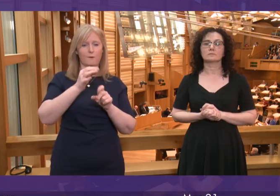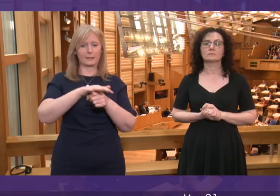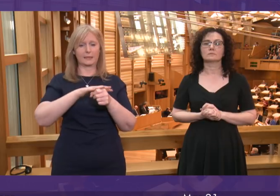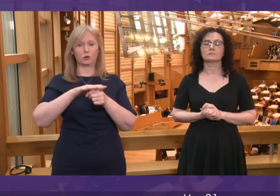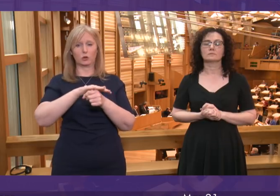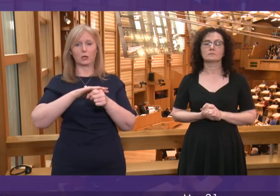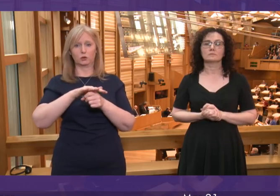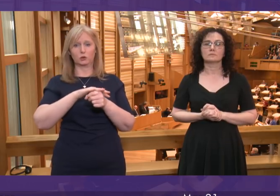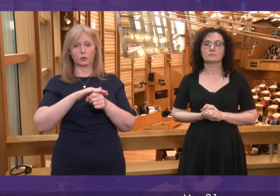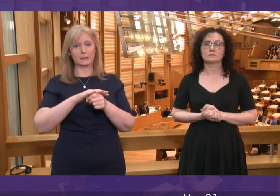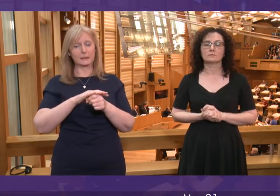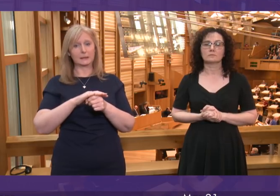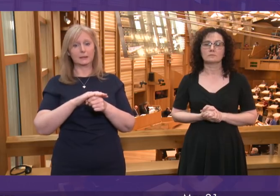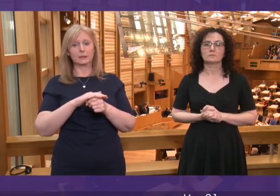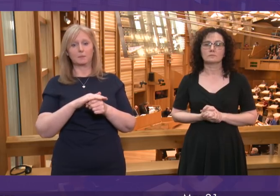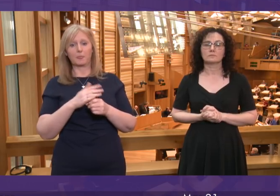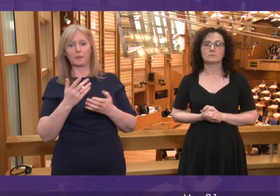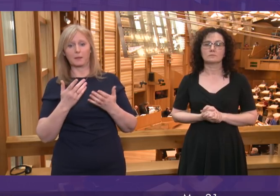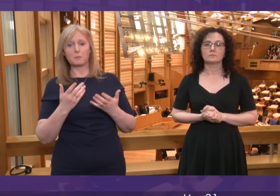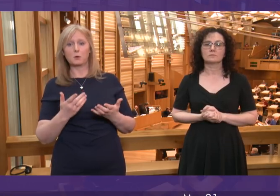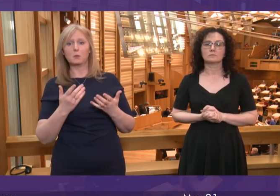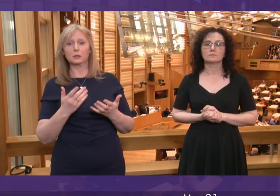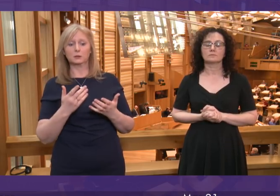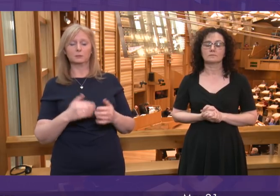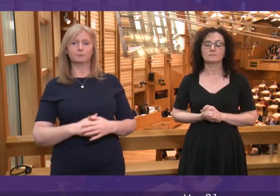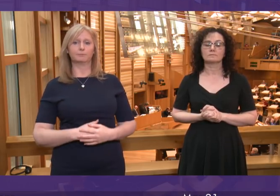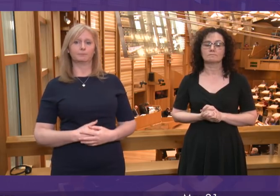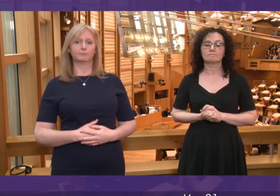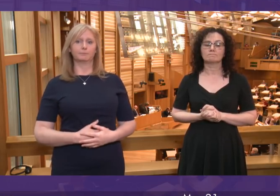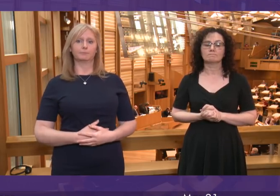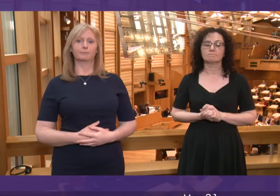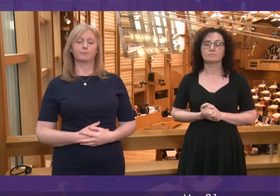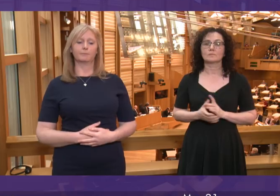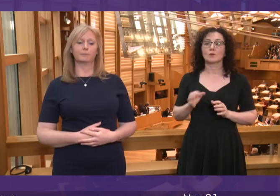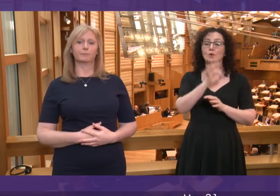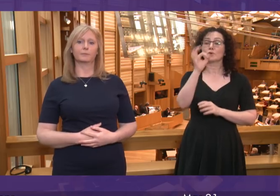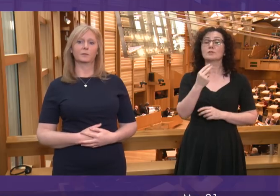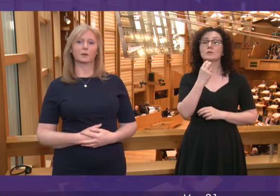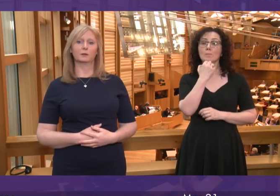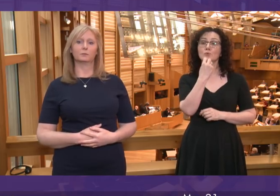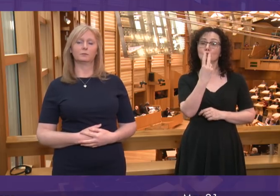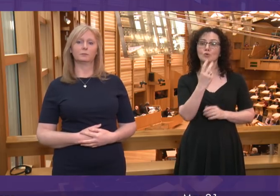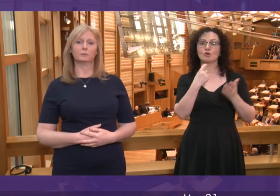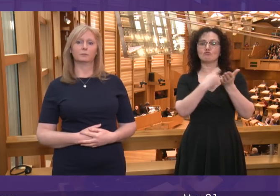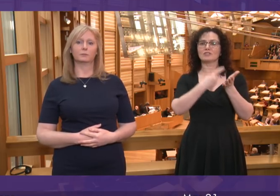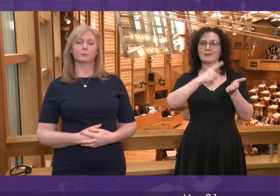around. So I hope that we have Jackson Carlin and the Conservative support on that. Question number two, Richard Leonard.